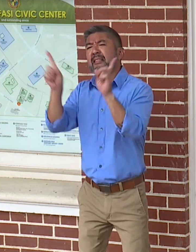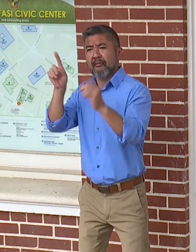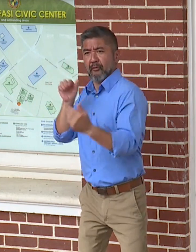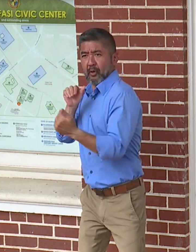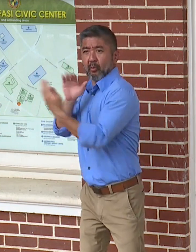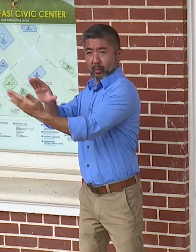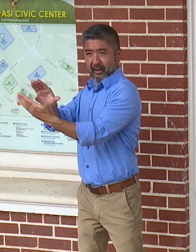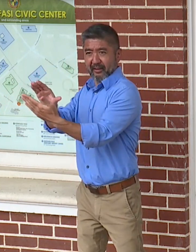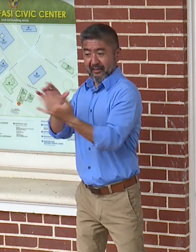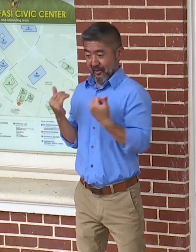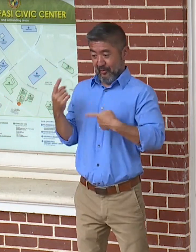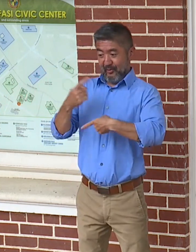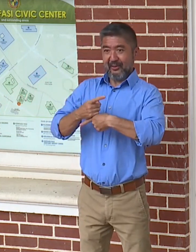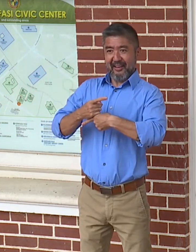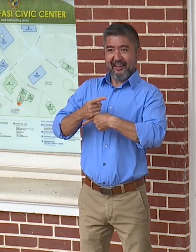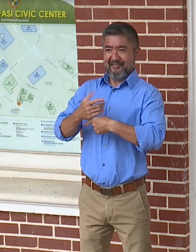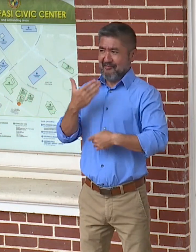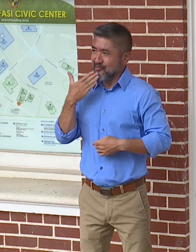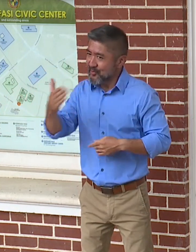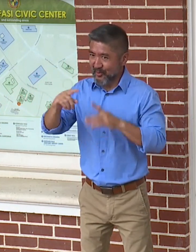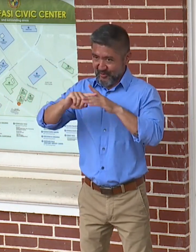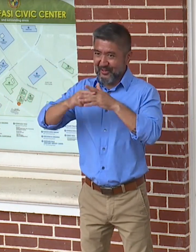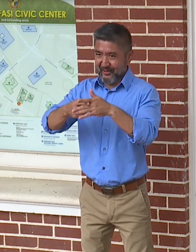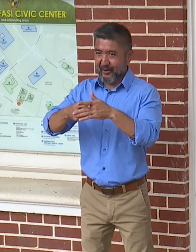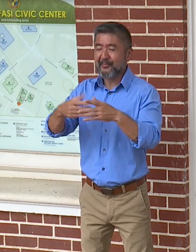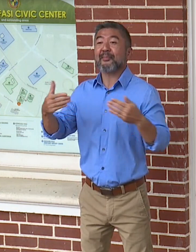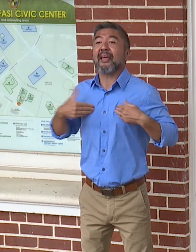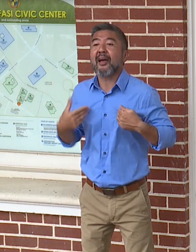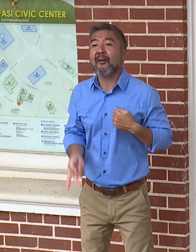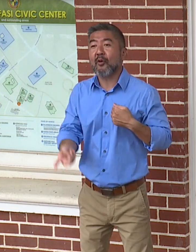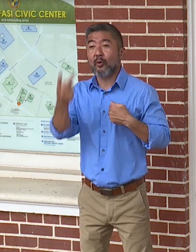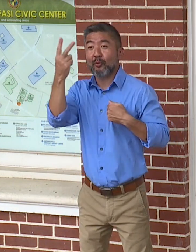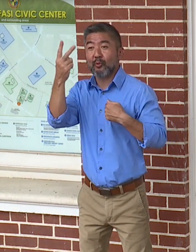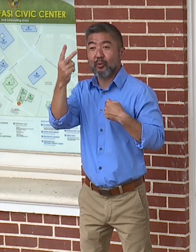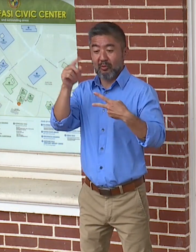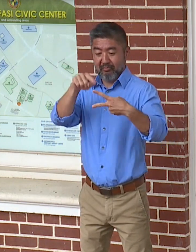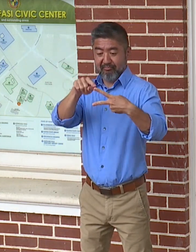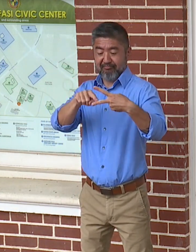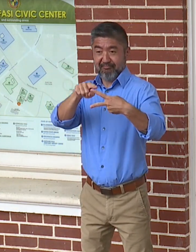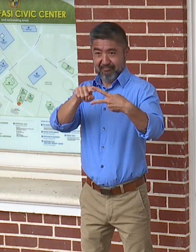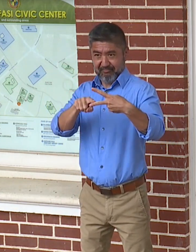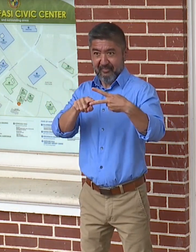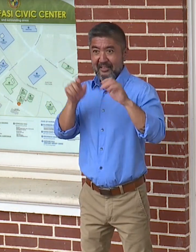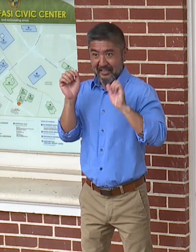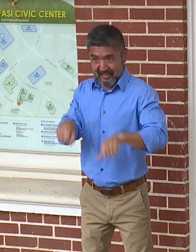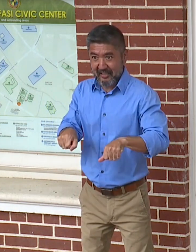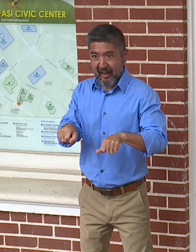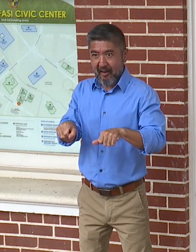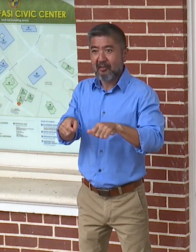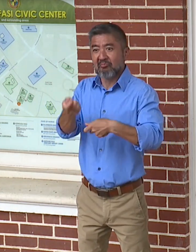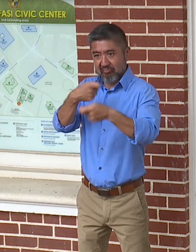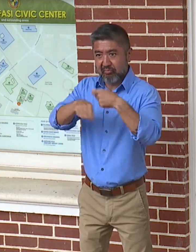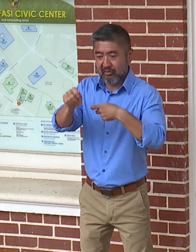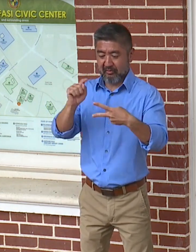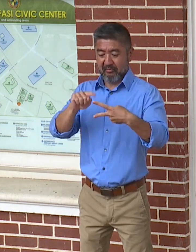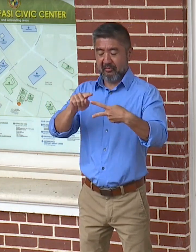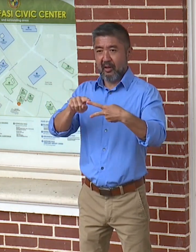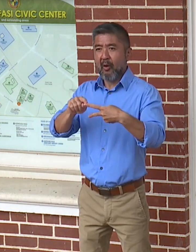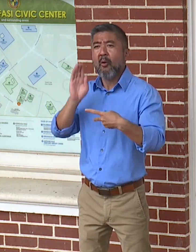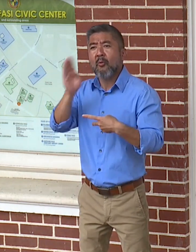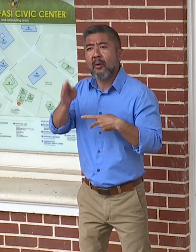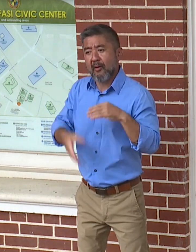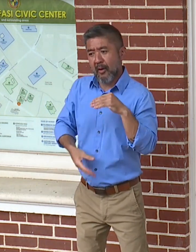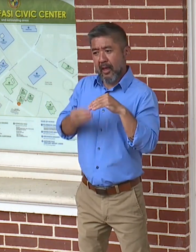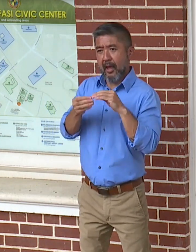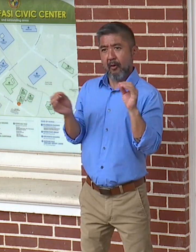announcing today is a start. We have two ways to meet the need. One is, as Mayor mentioned, increase our service by added